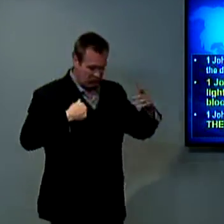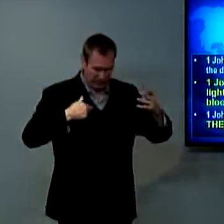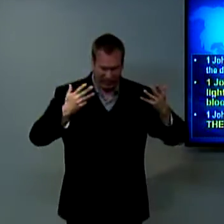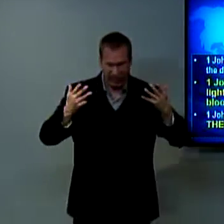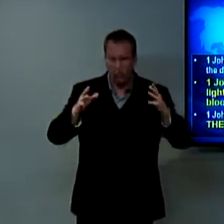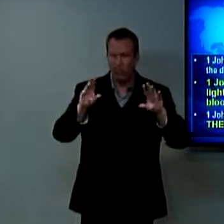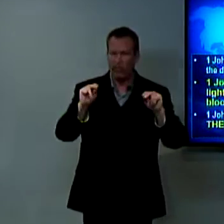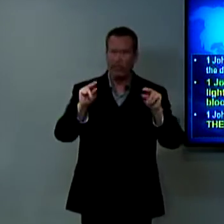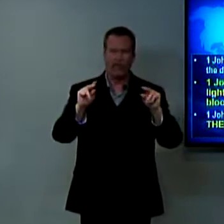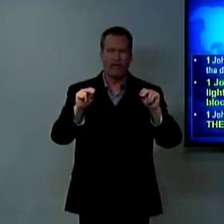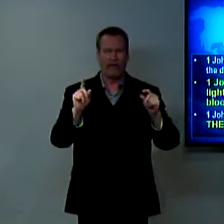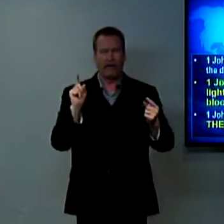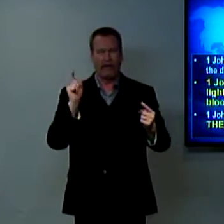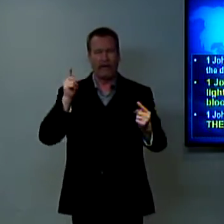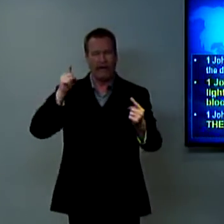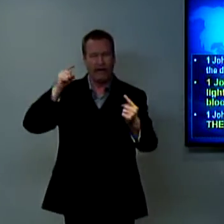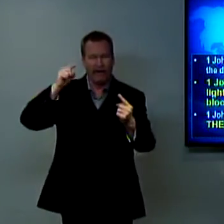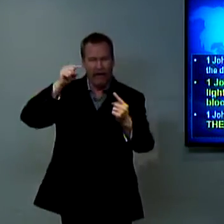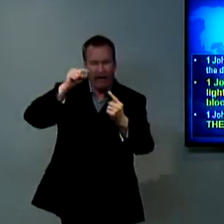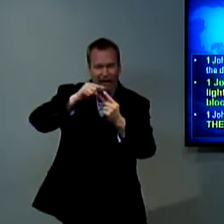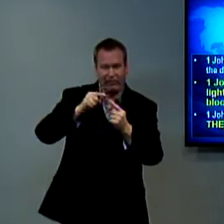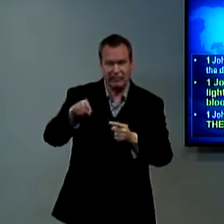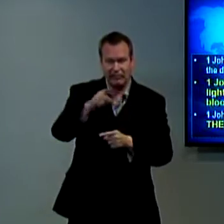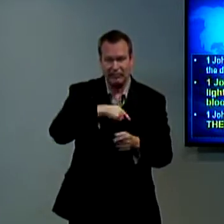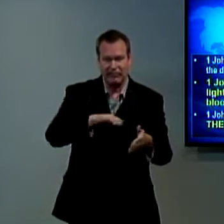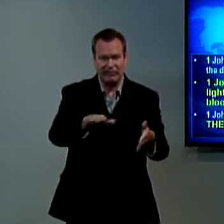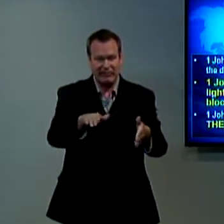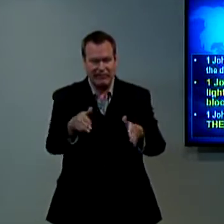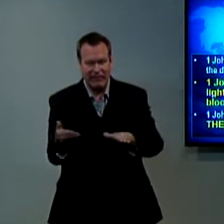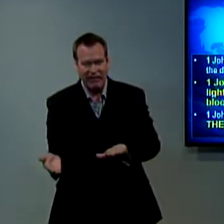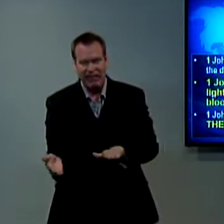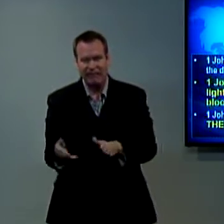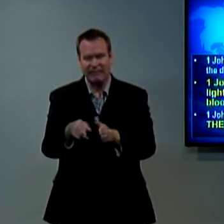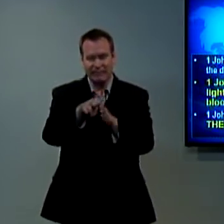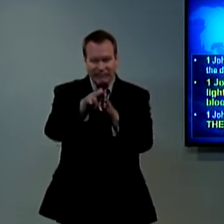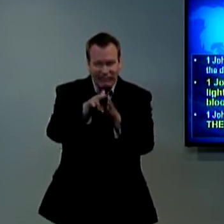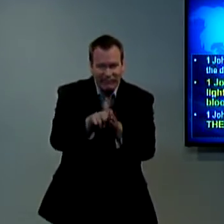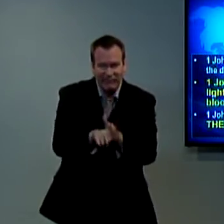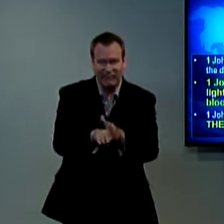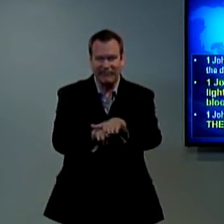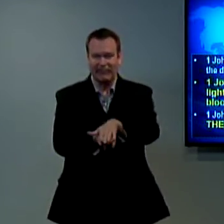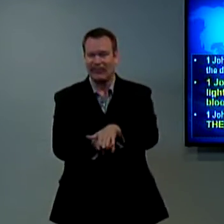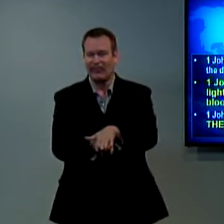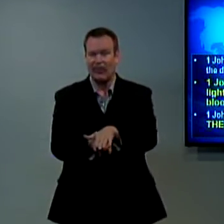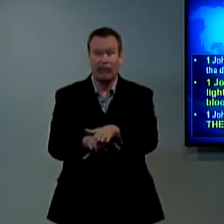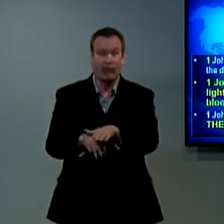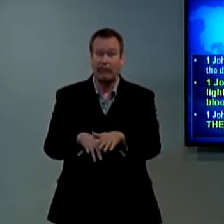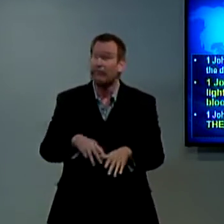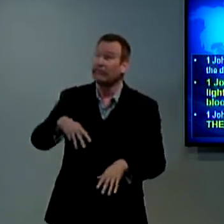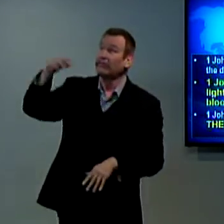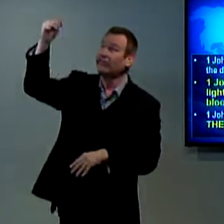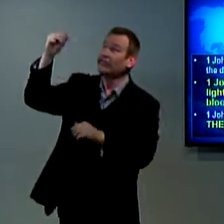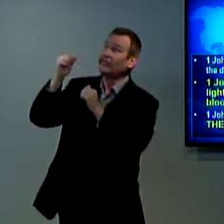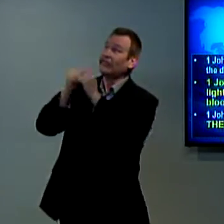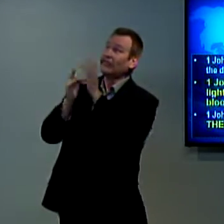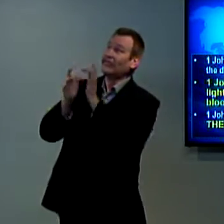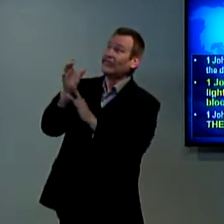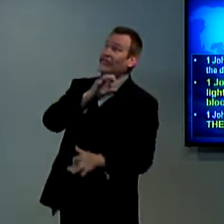Paul says, wish that my body of flesh would be completely dead. But until you die, until you're buried in the ground, there's going to be a